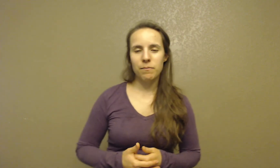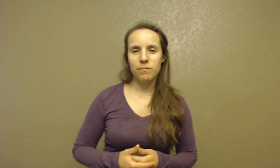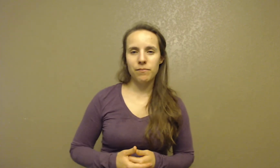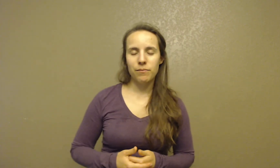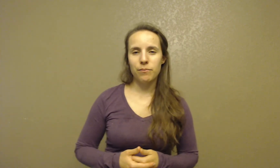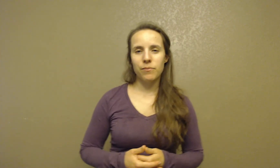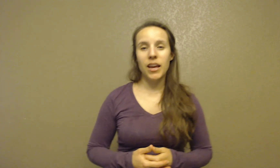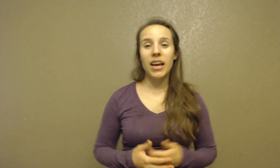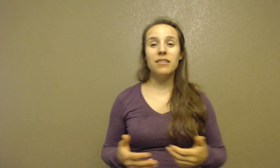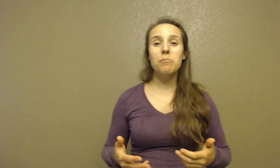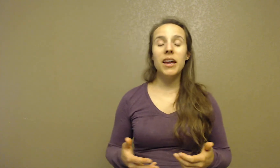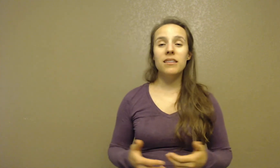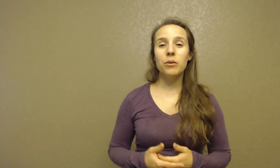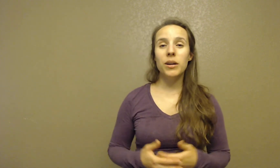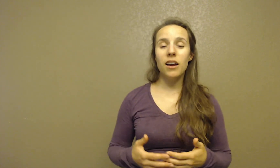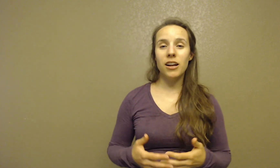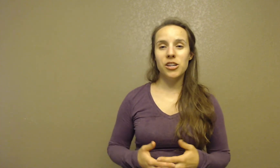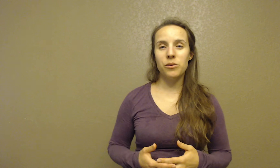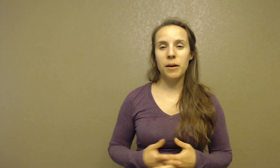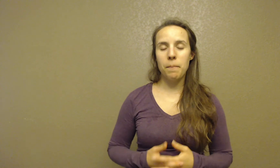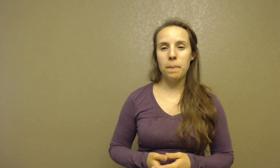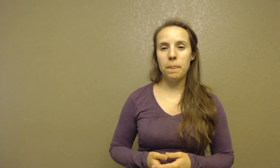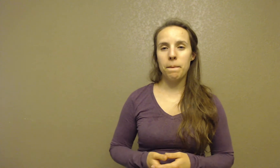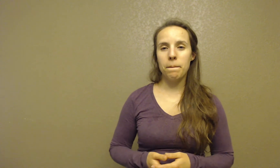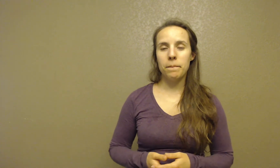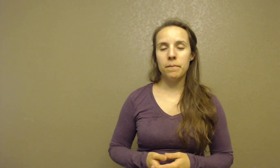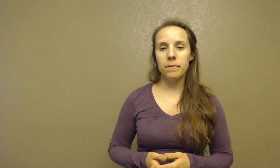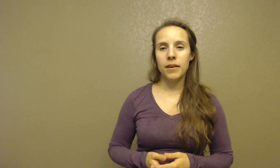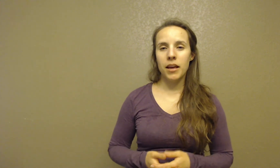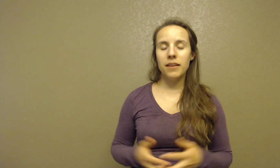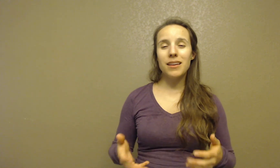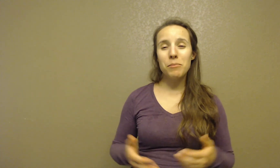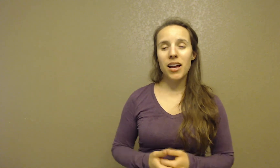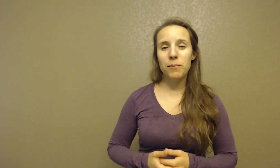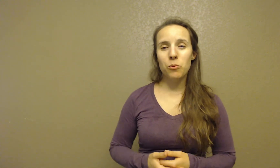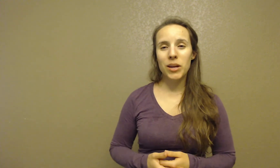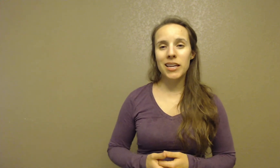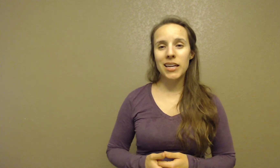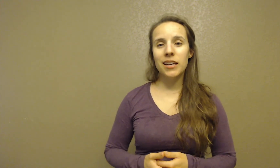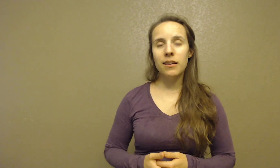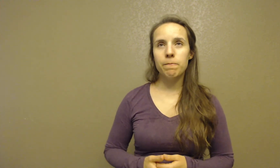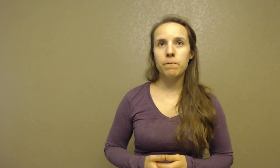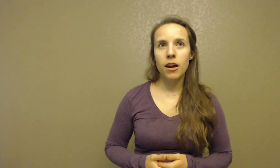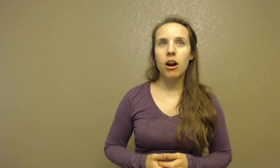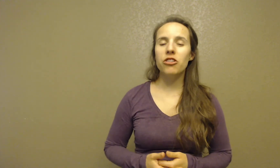And sometimes we need our